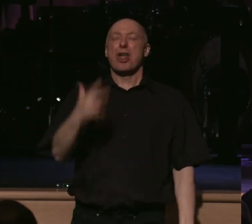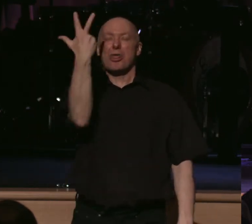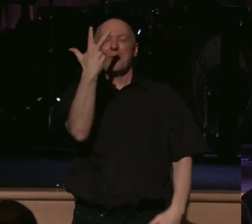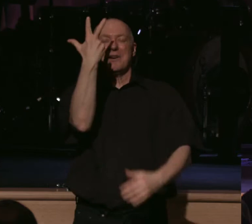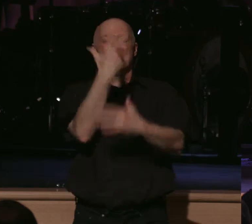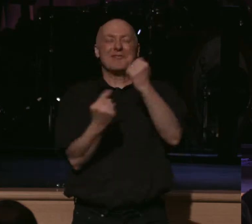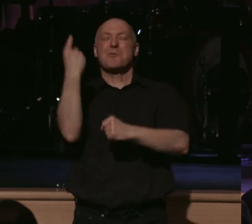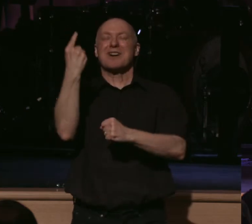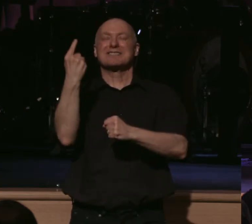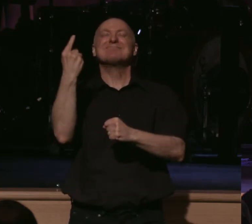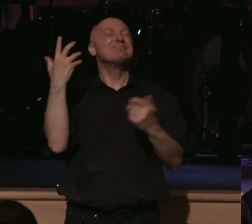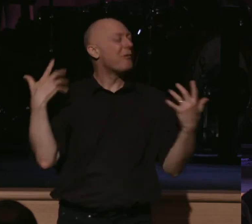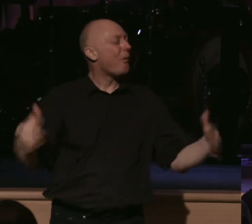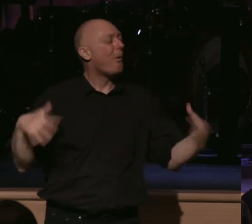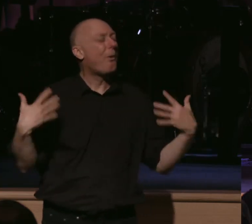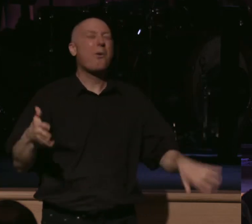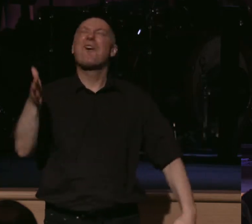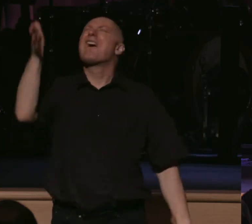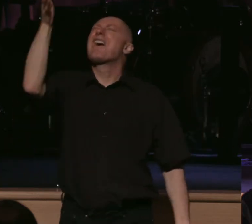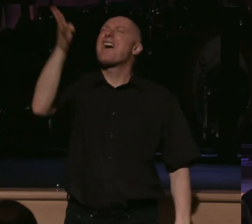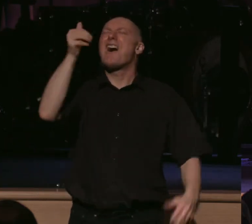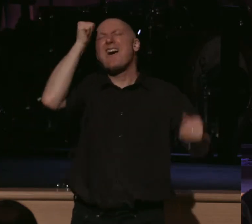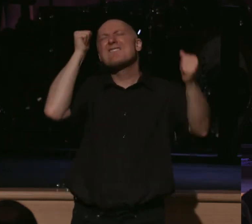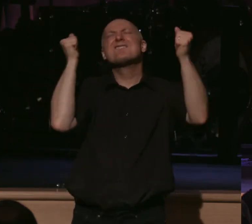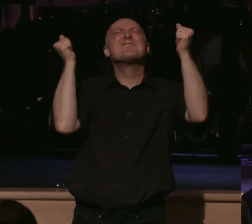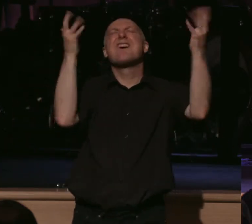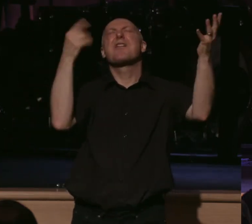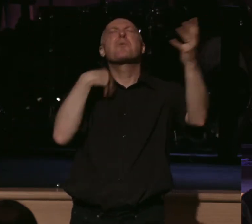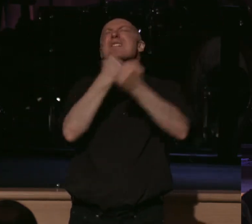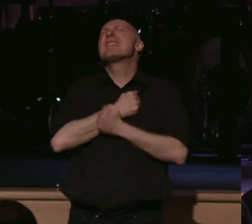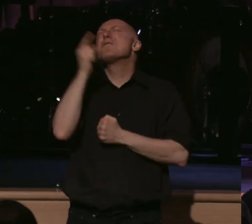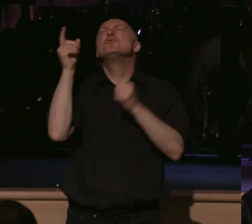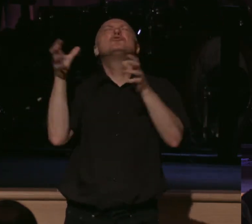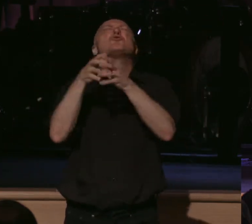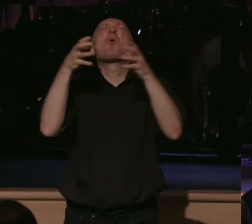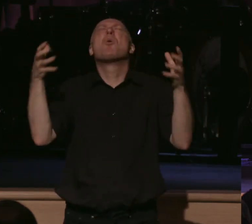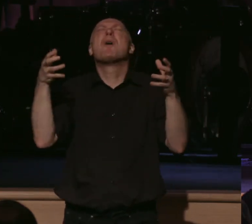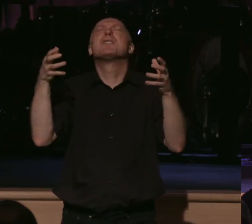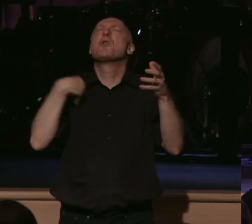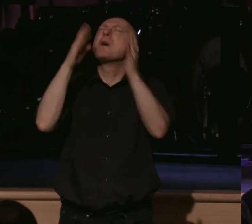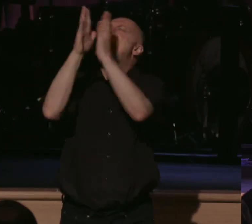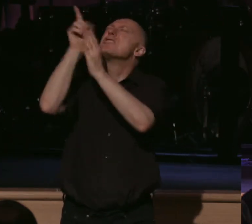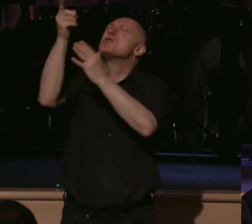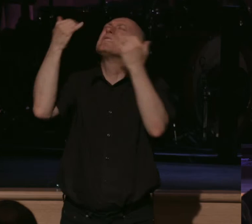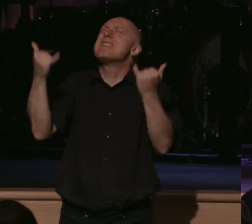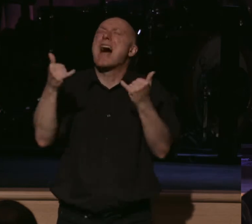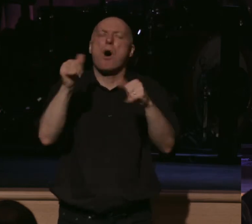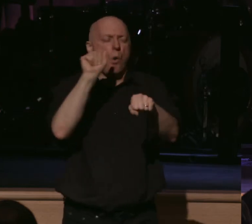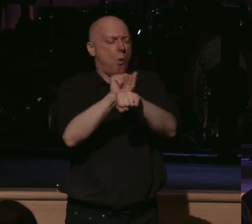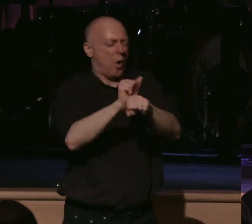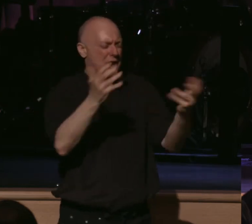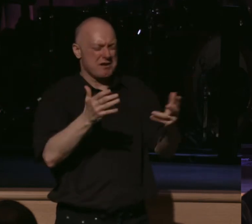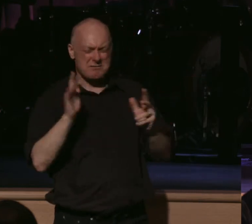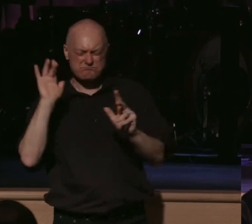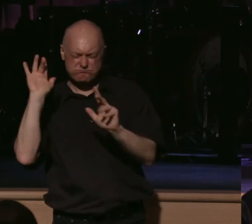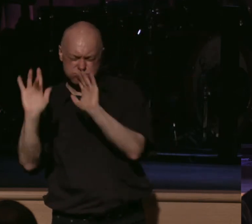in one. The Trinity. Oh, God, Father Almighty, we love you so much and asking that you'll be working in our midst now, Lord, in a